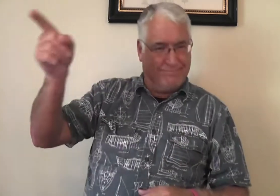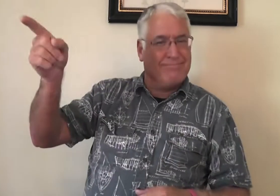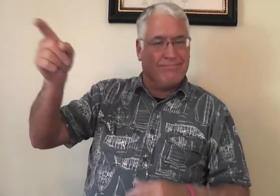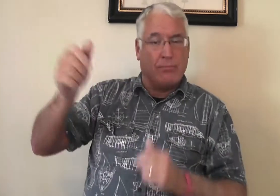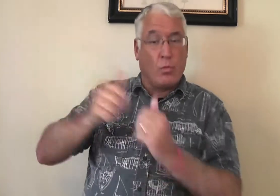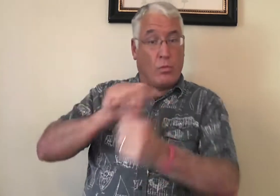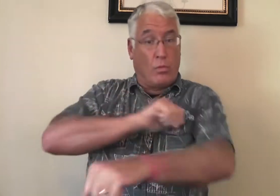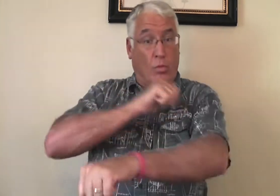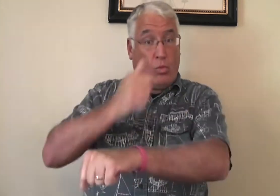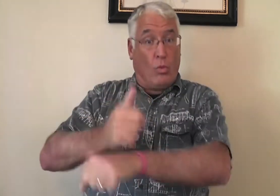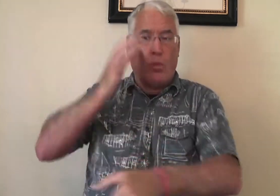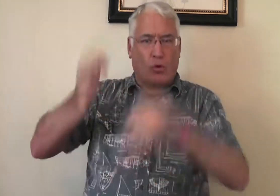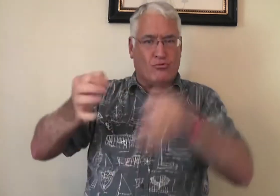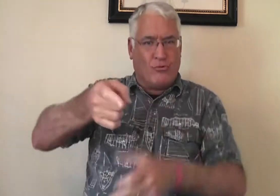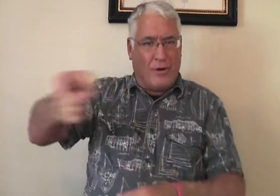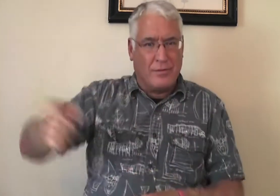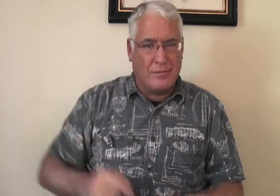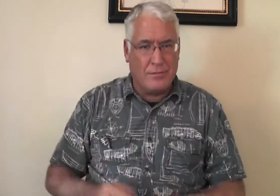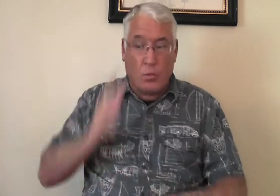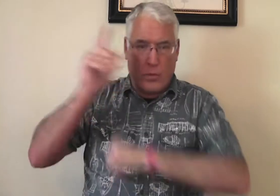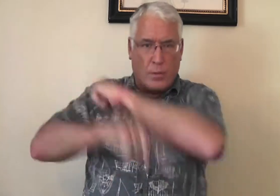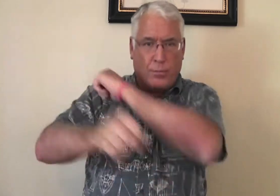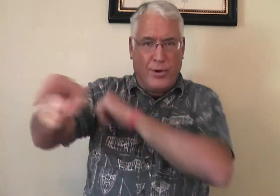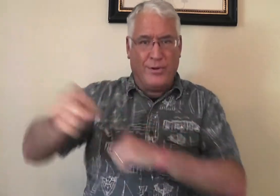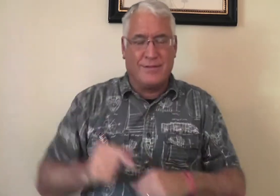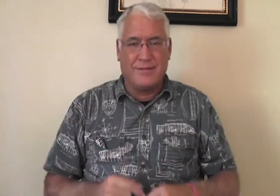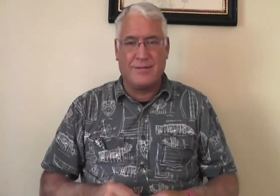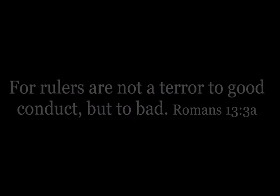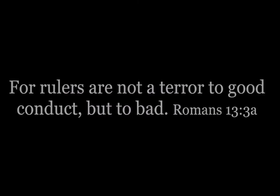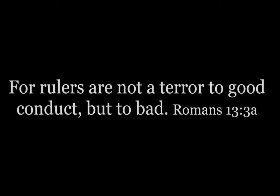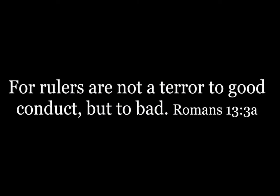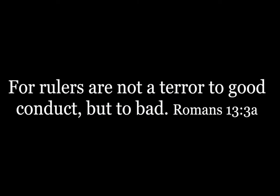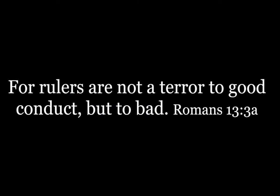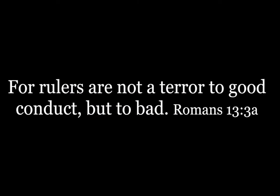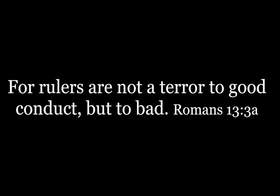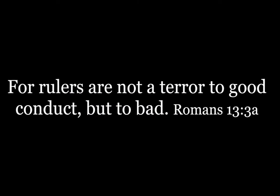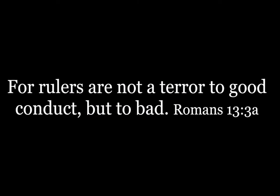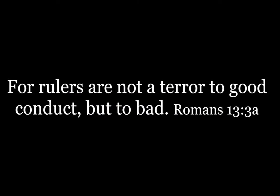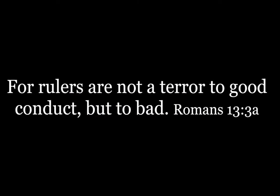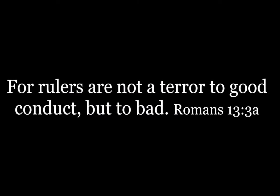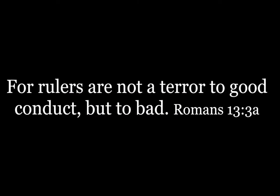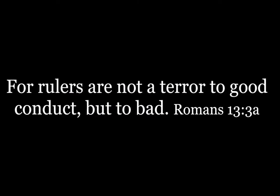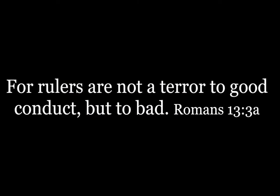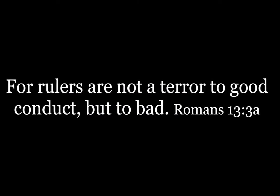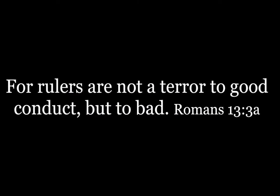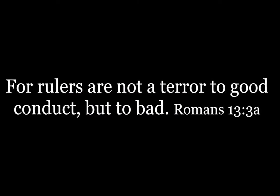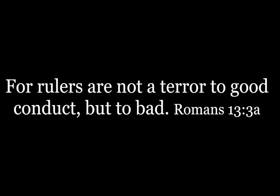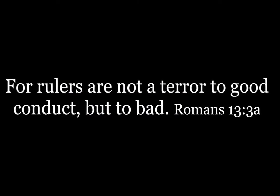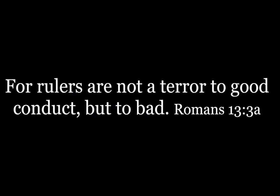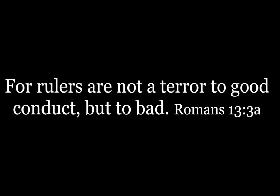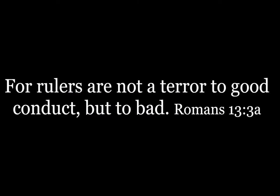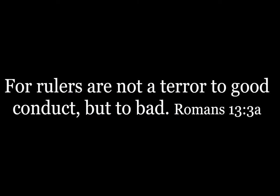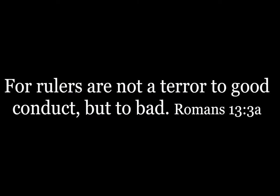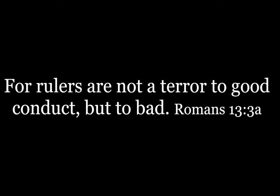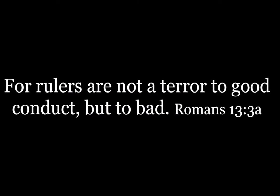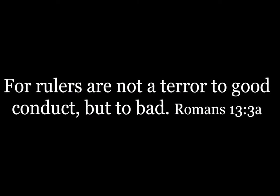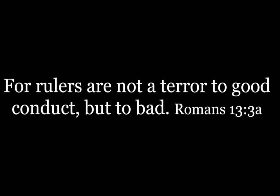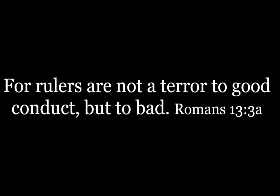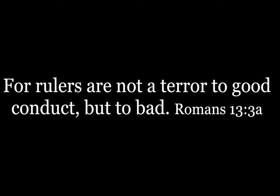do? Well, the authorities would judge them, and they would punish them. For rulers are not a terror to good conduct, but